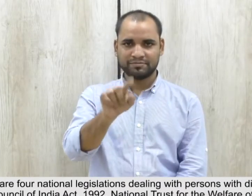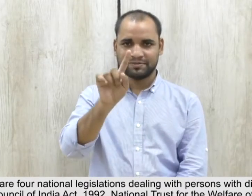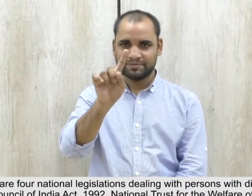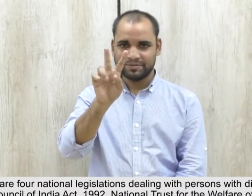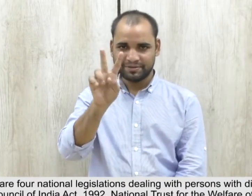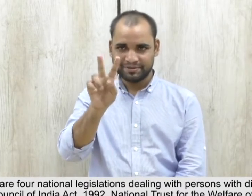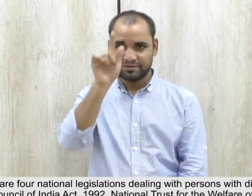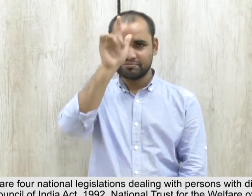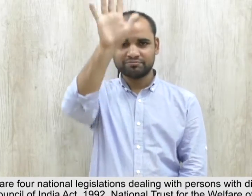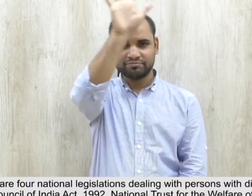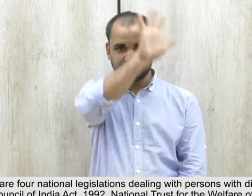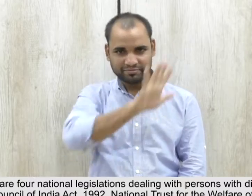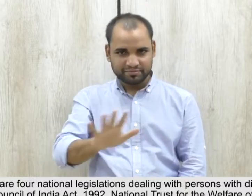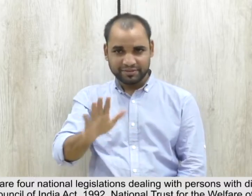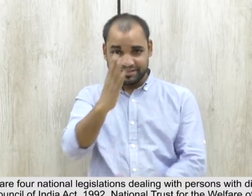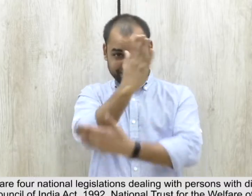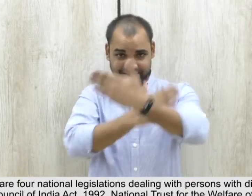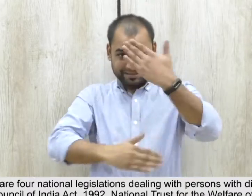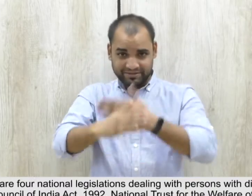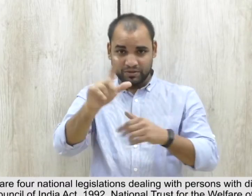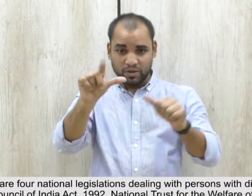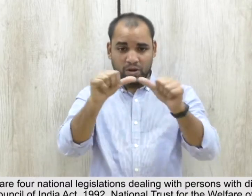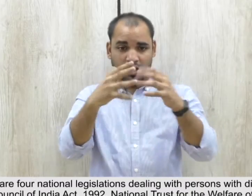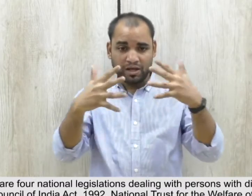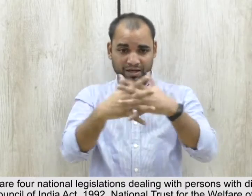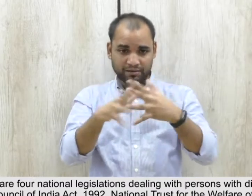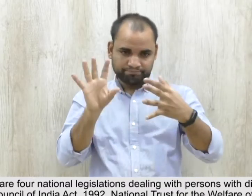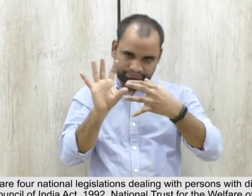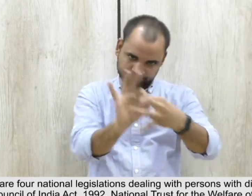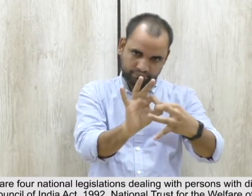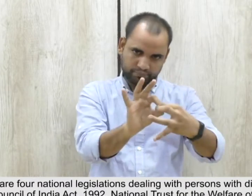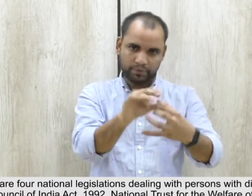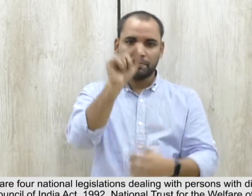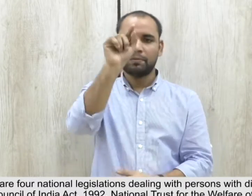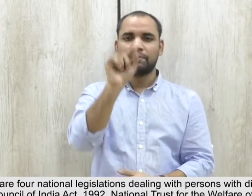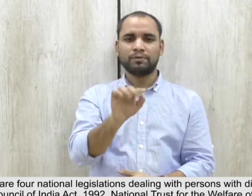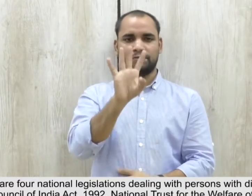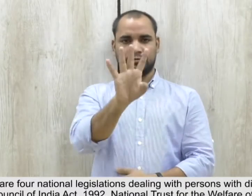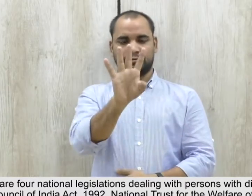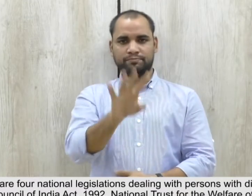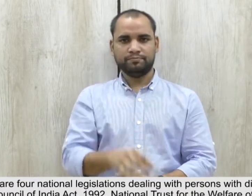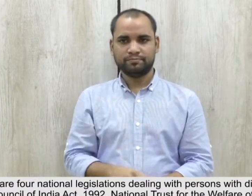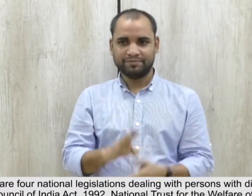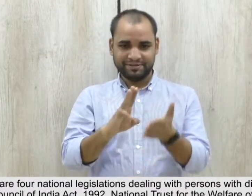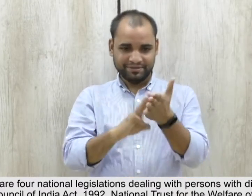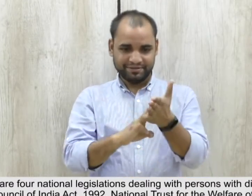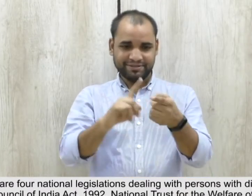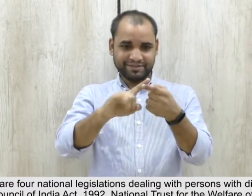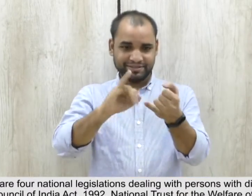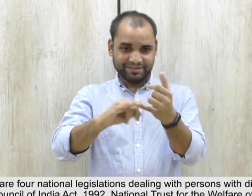1.12 There are four national legislations dealing with persons with